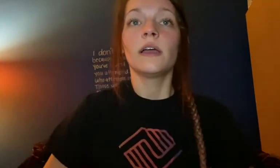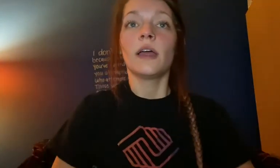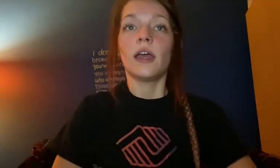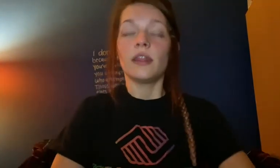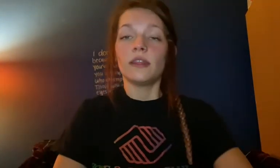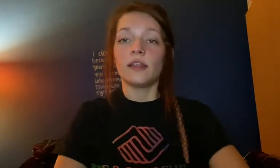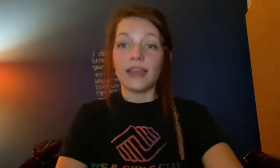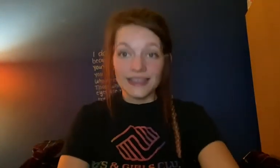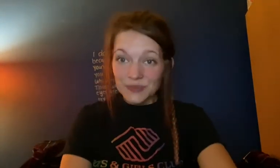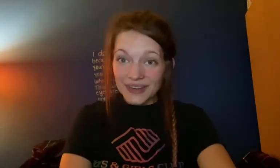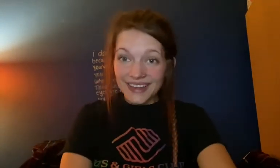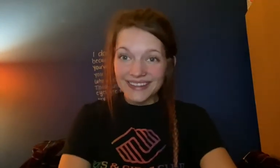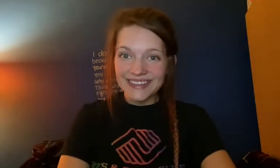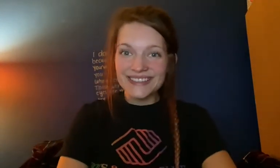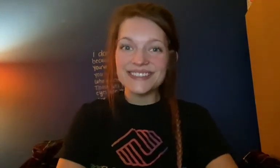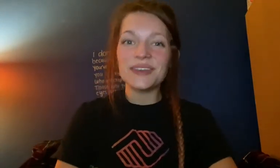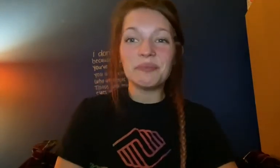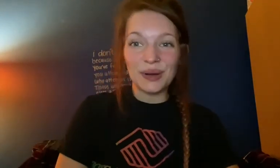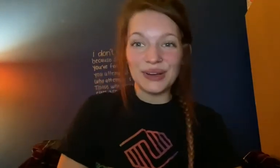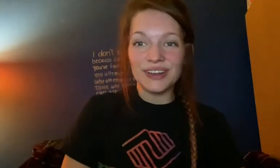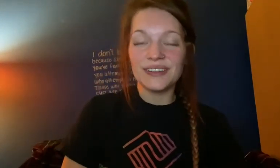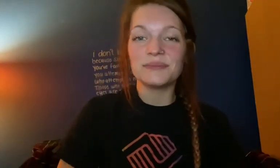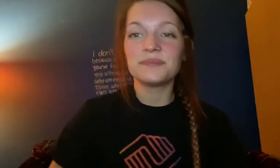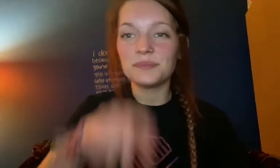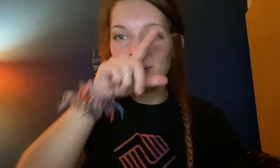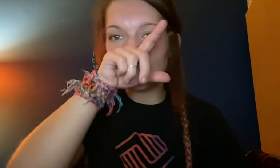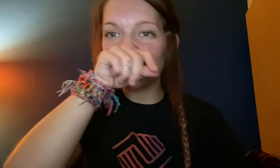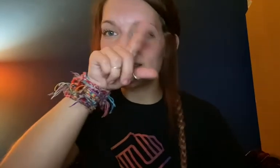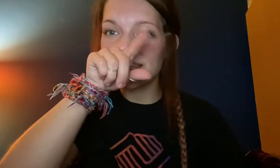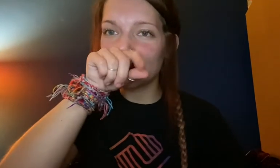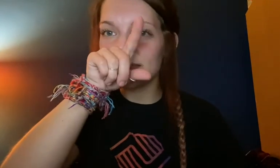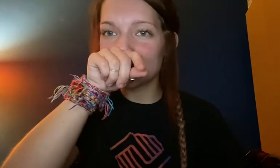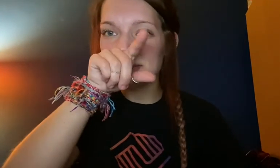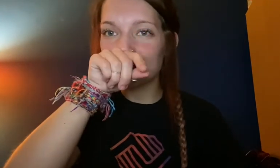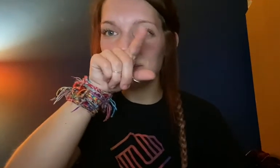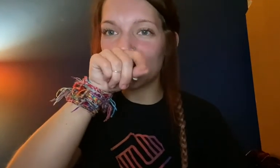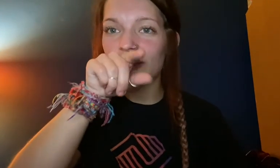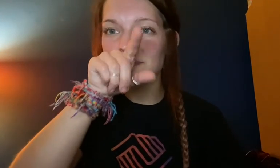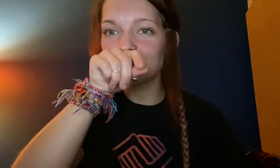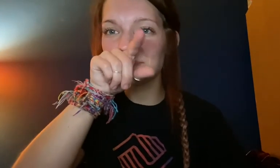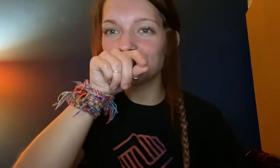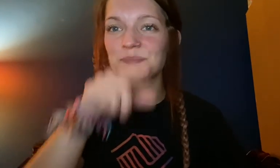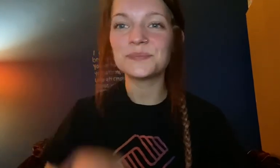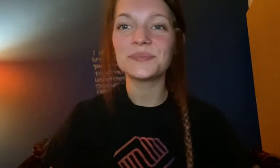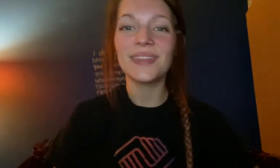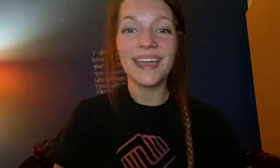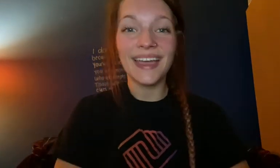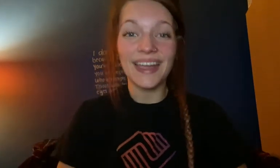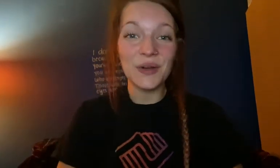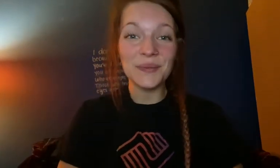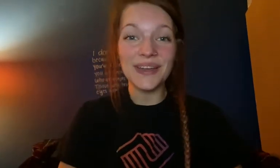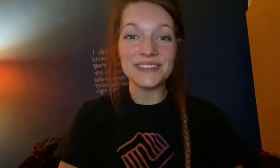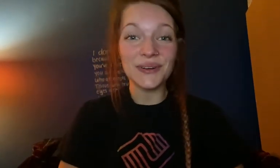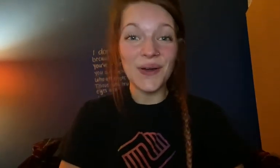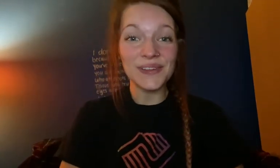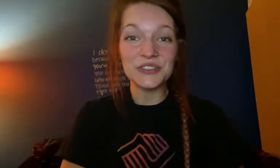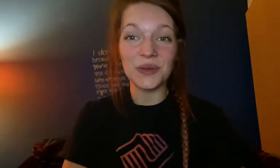And then last but not least bird. Bird is like this bird. I hope you guys are all enjoying